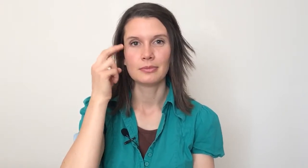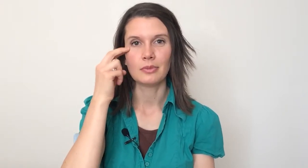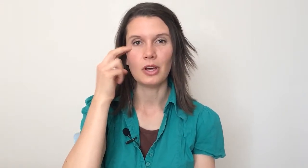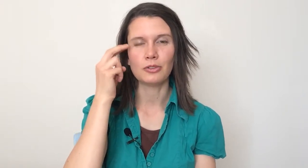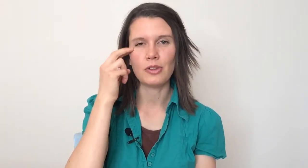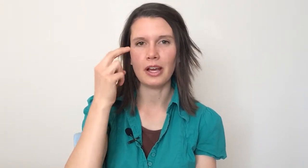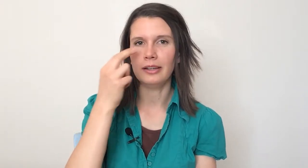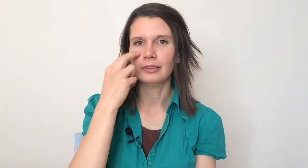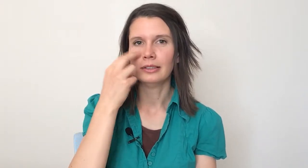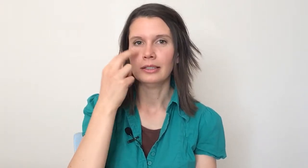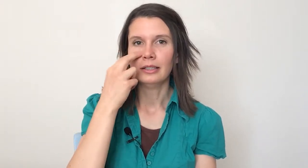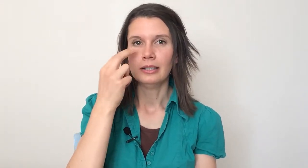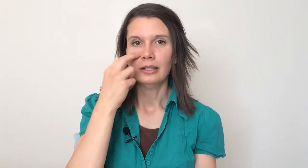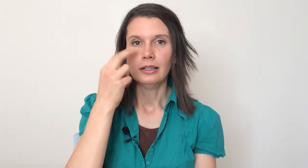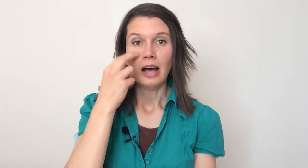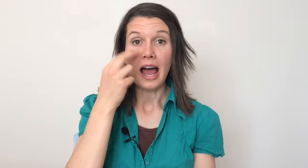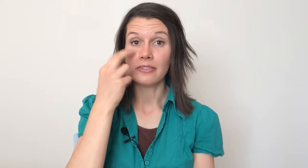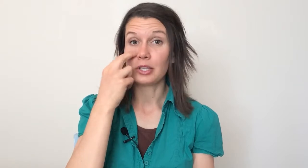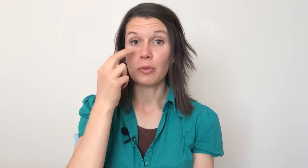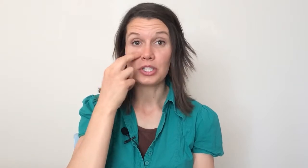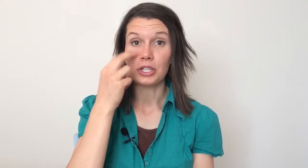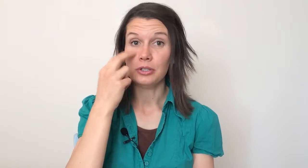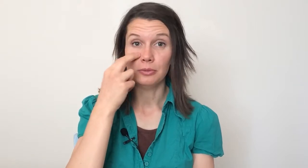Under the eye. I have so much to do.